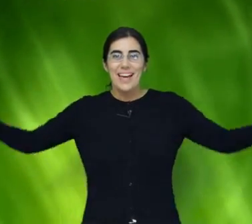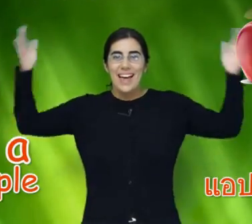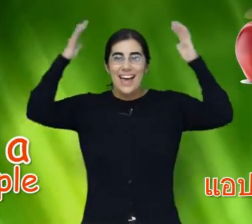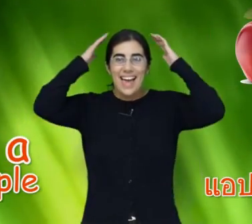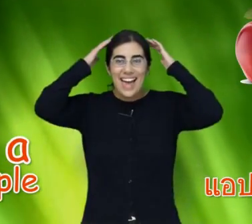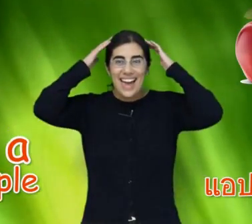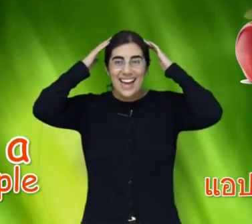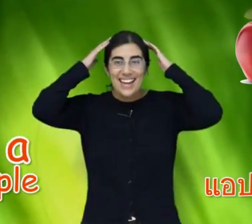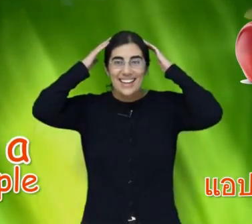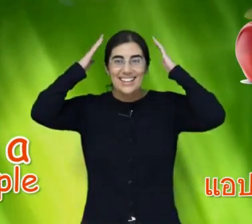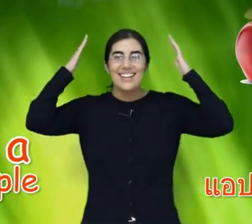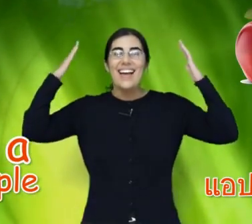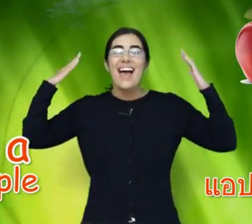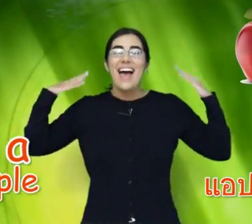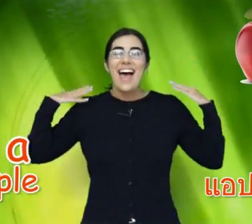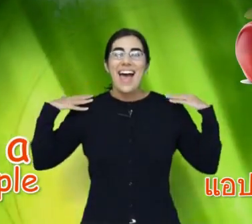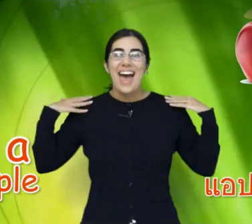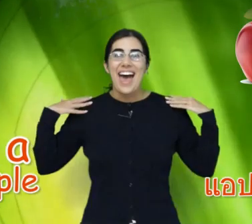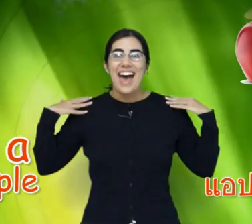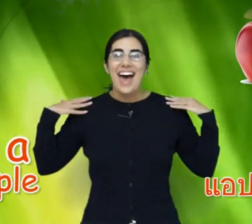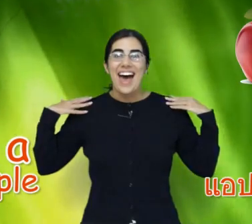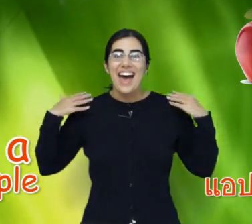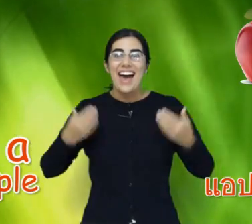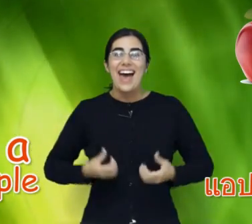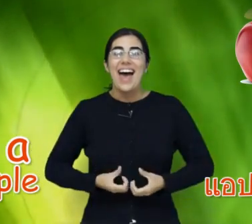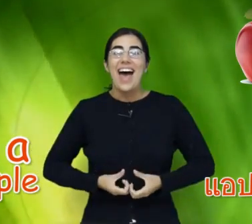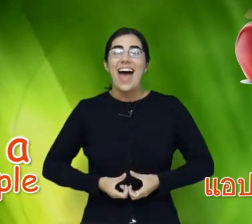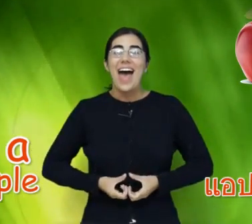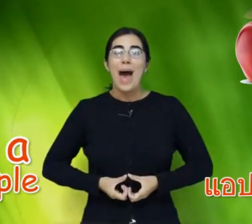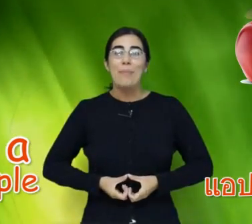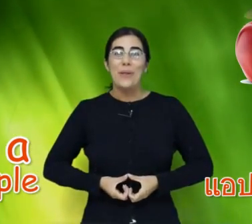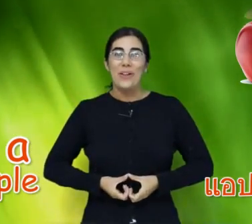A. A. Apple.